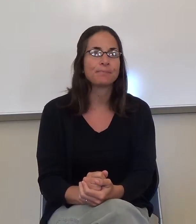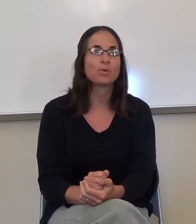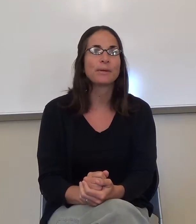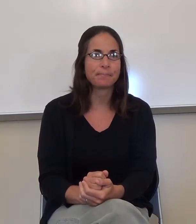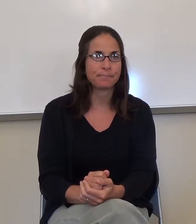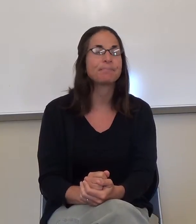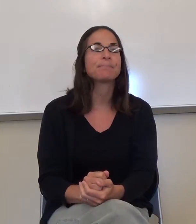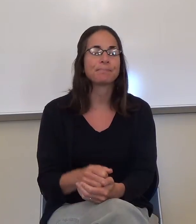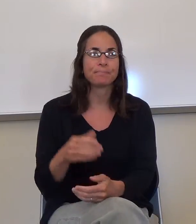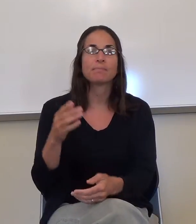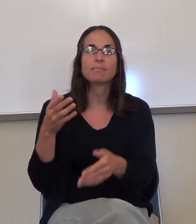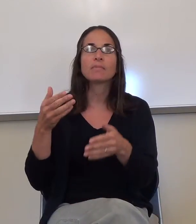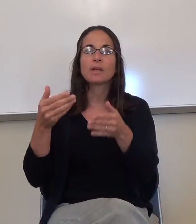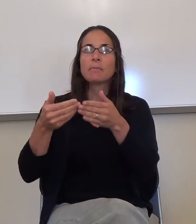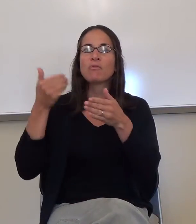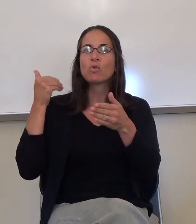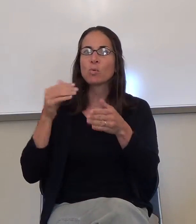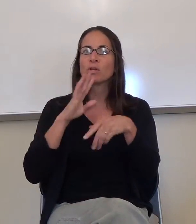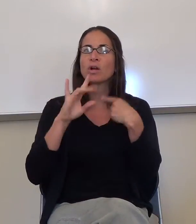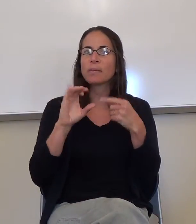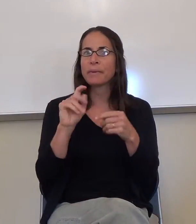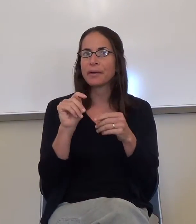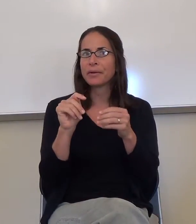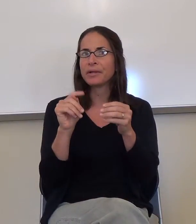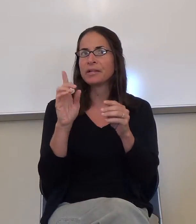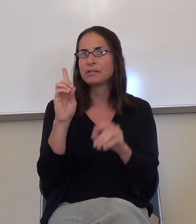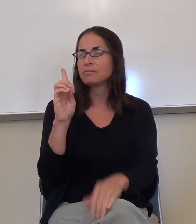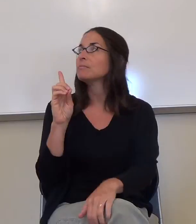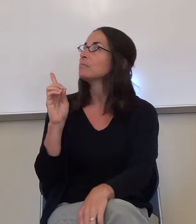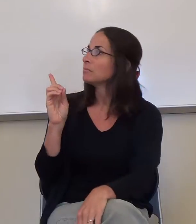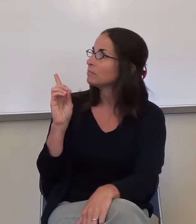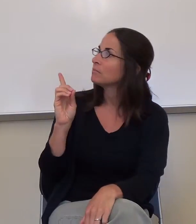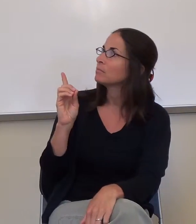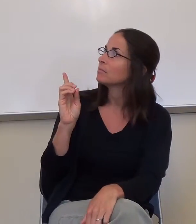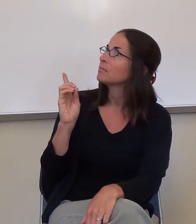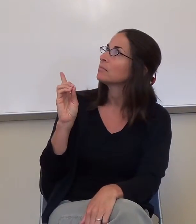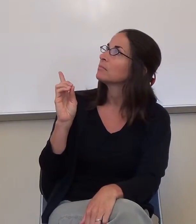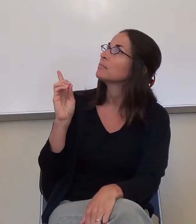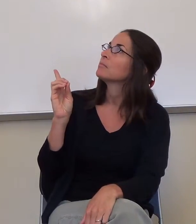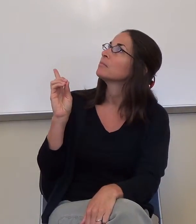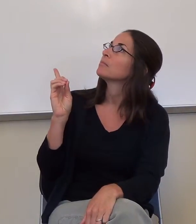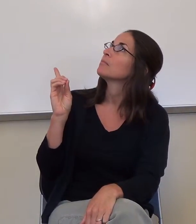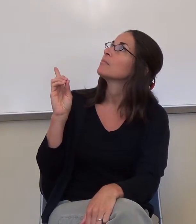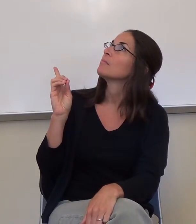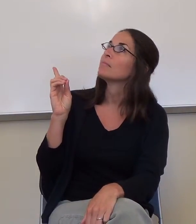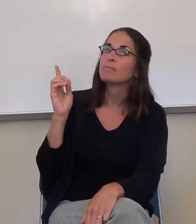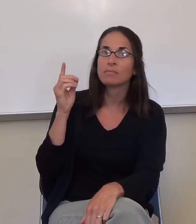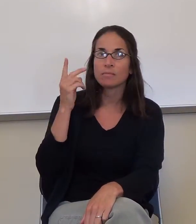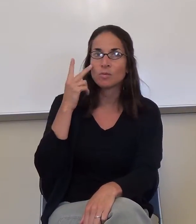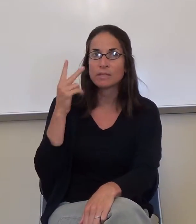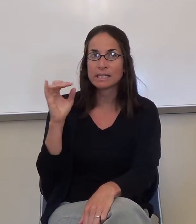I need to say something about this, which some, which you haven't seen before, but some people got